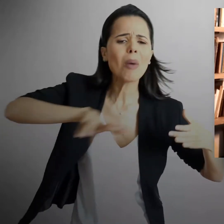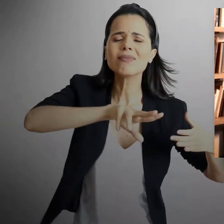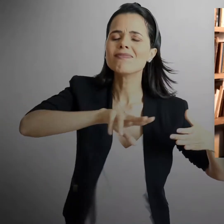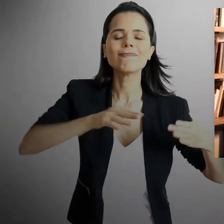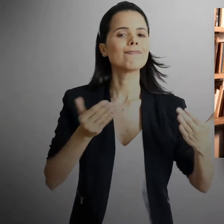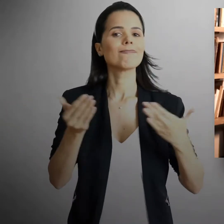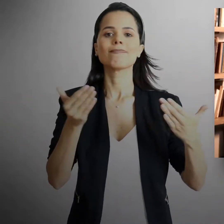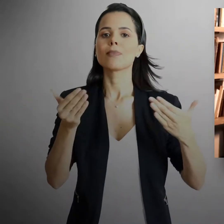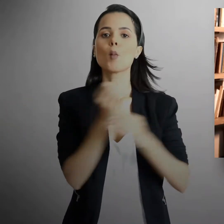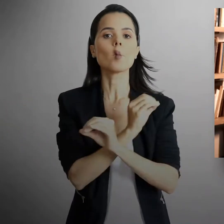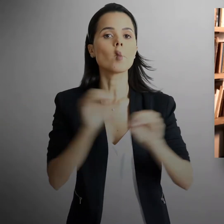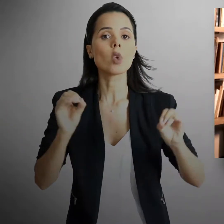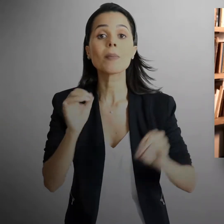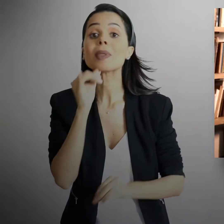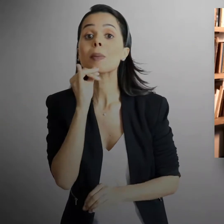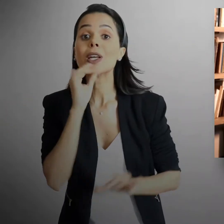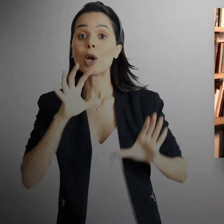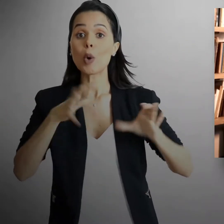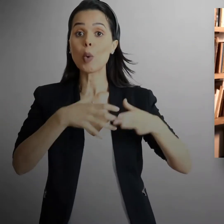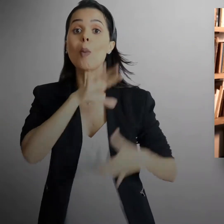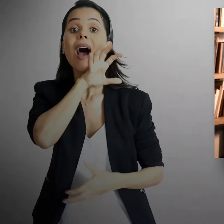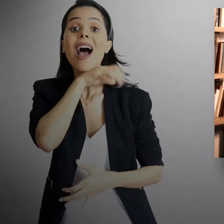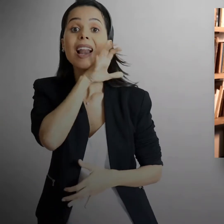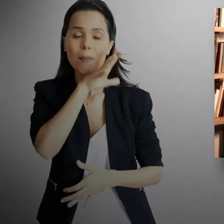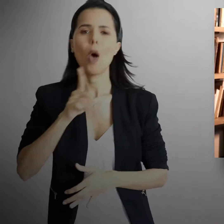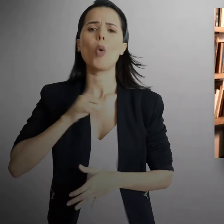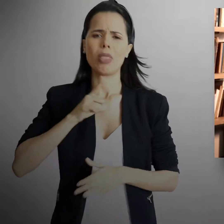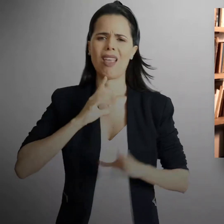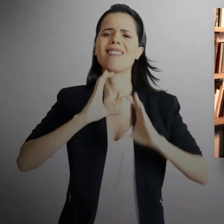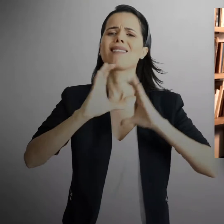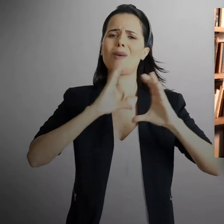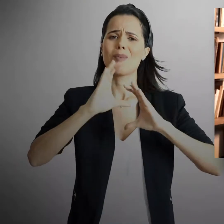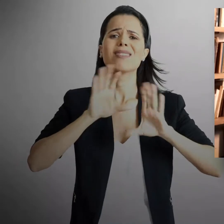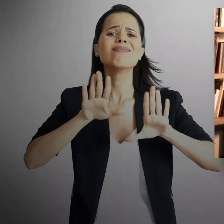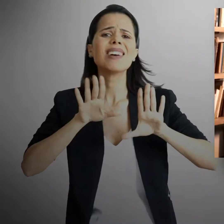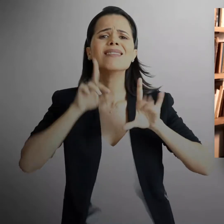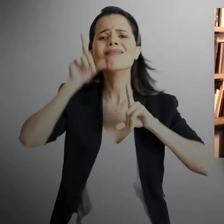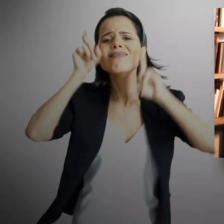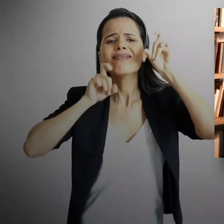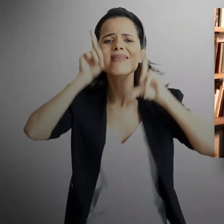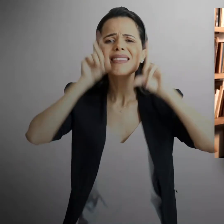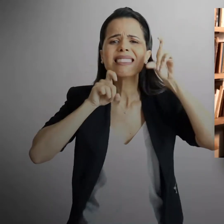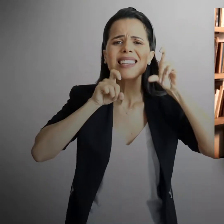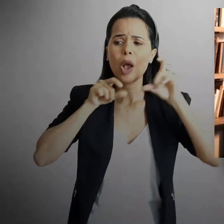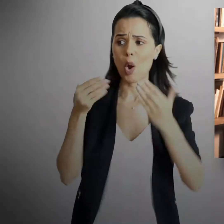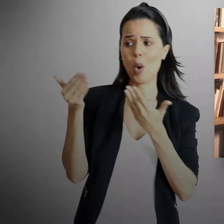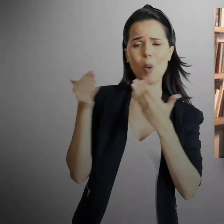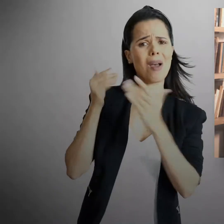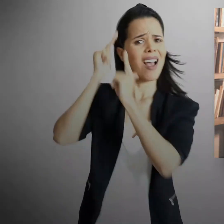systems, but they're completely different in design and use in just about